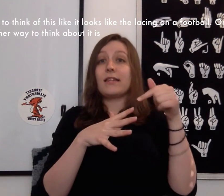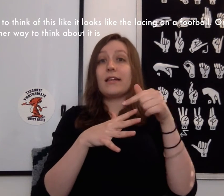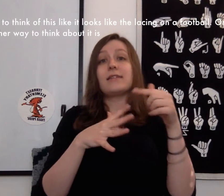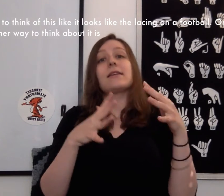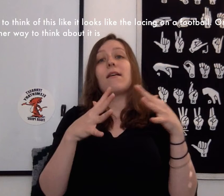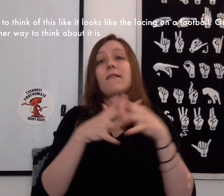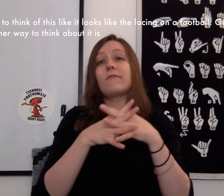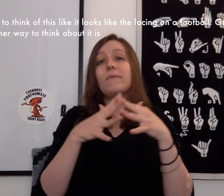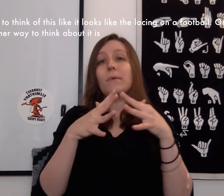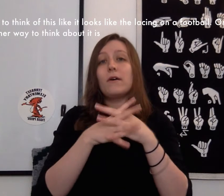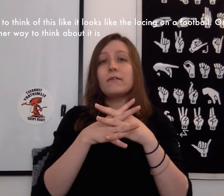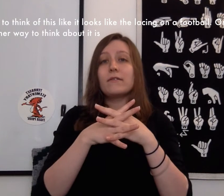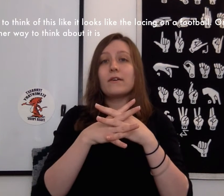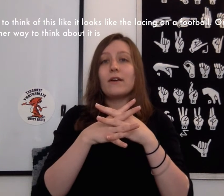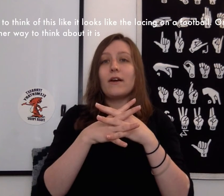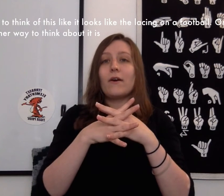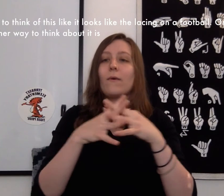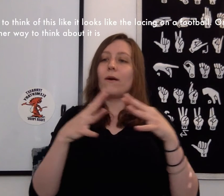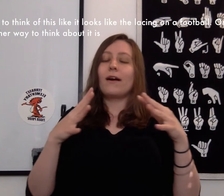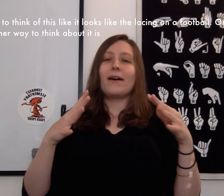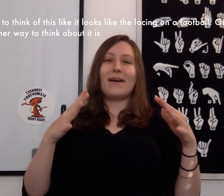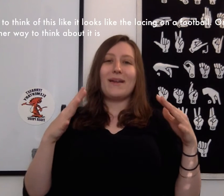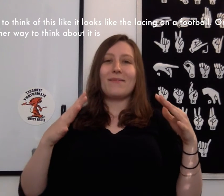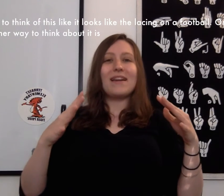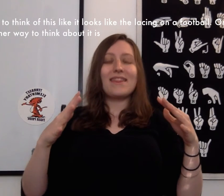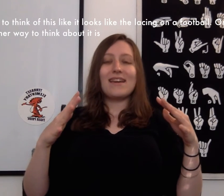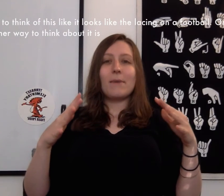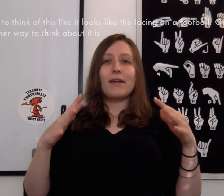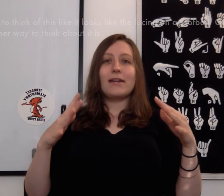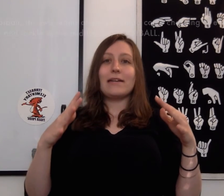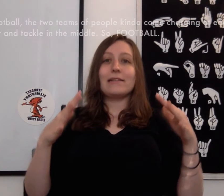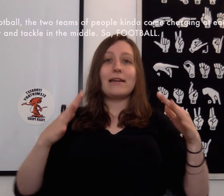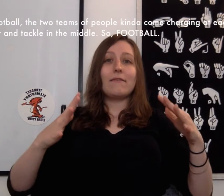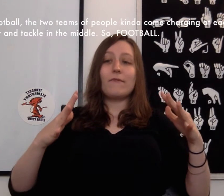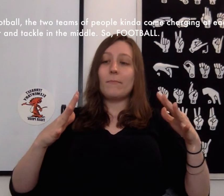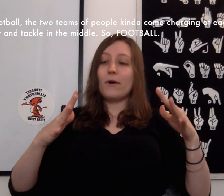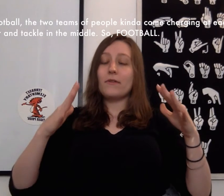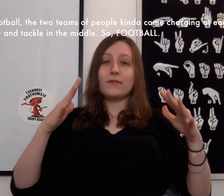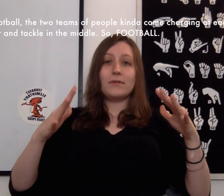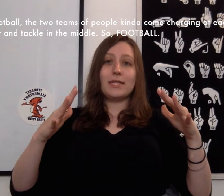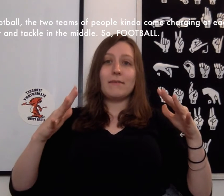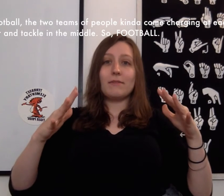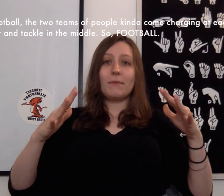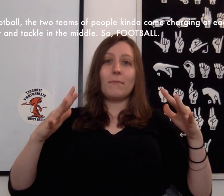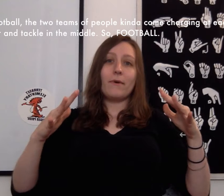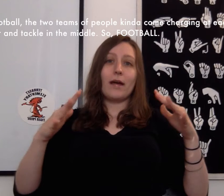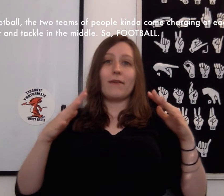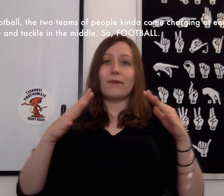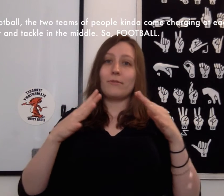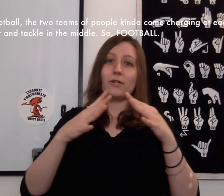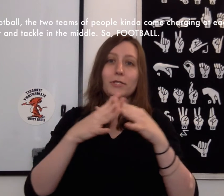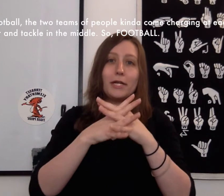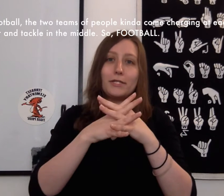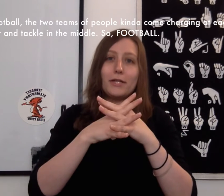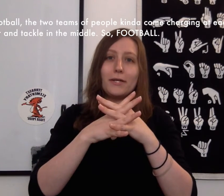the lacing on a football, or another way to think about it is in football, the two teams of people kind of come charging at each other